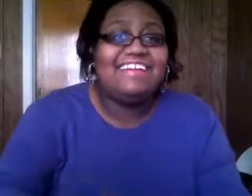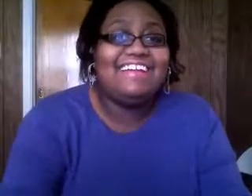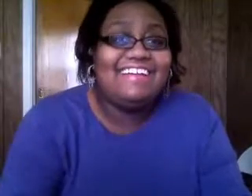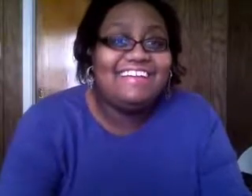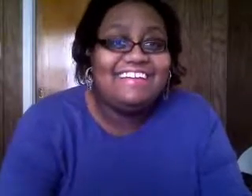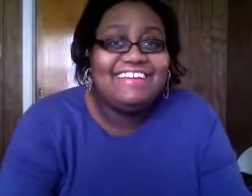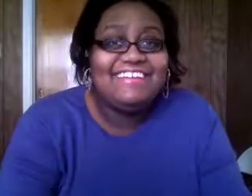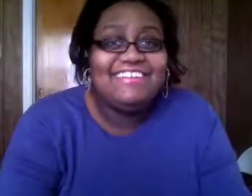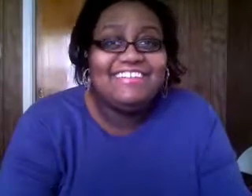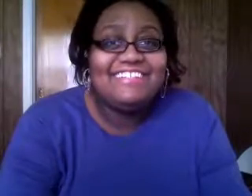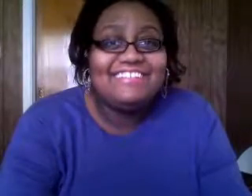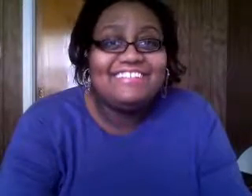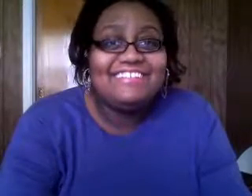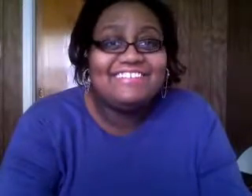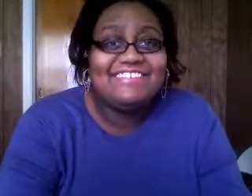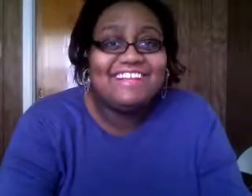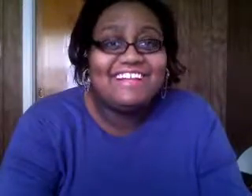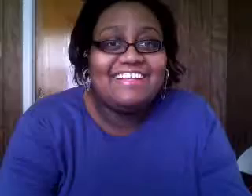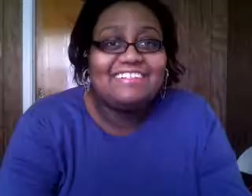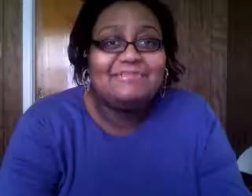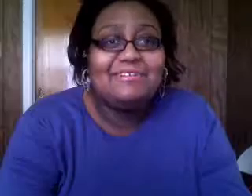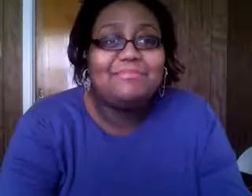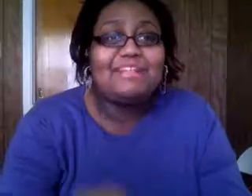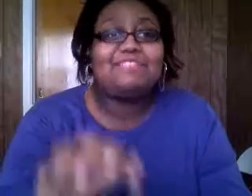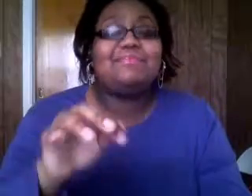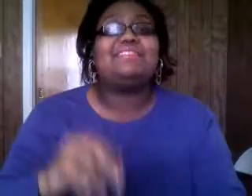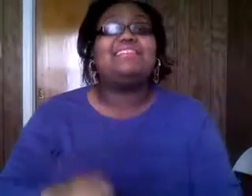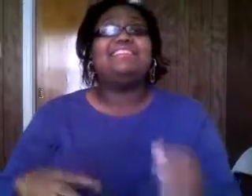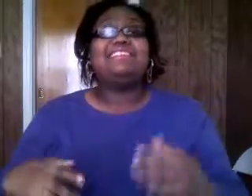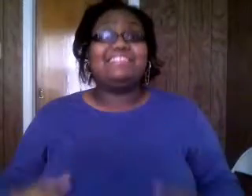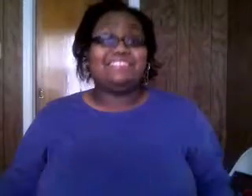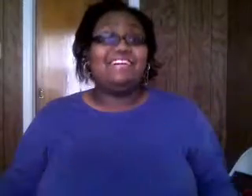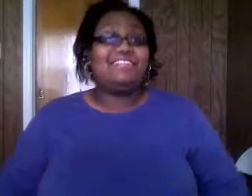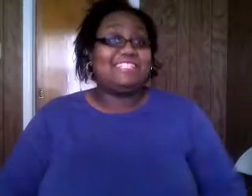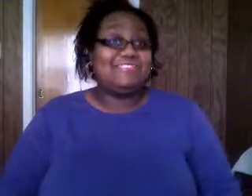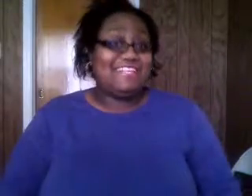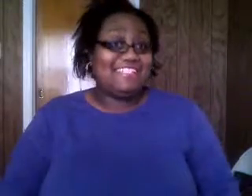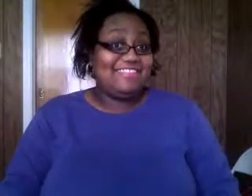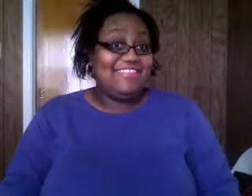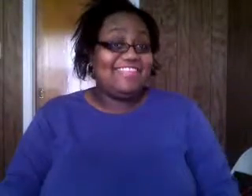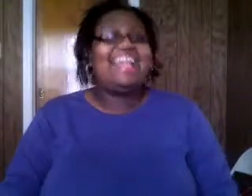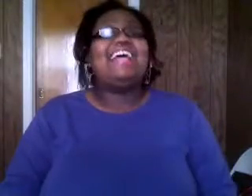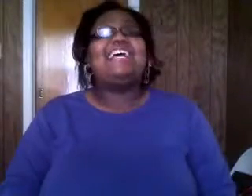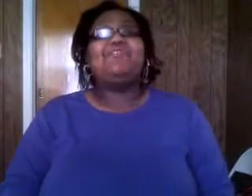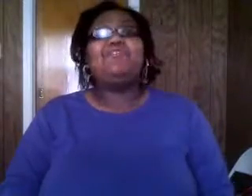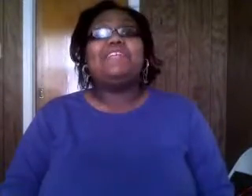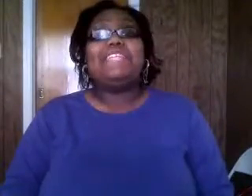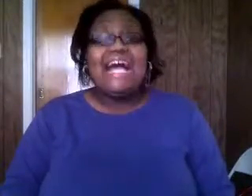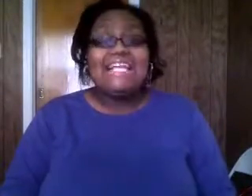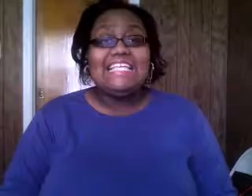hey what is going on guys welcome back to another edition of lisa renee tv now if you have not yet